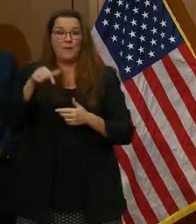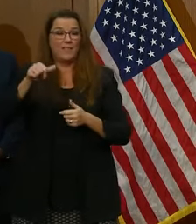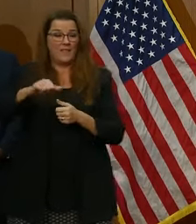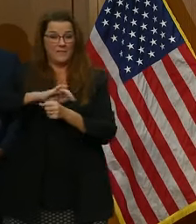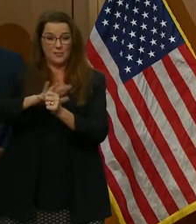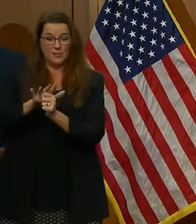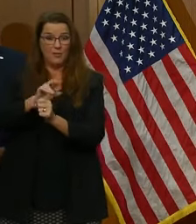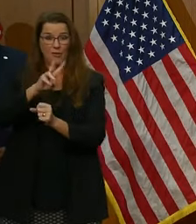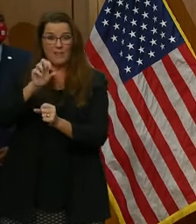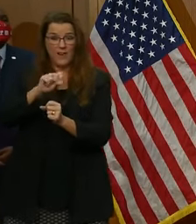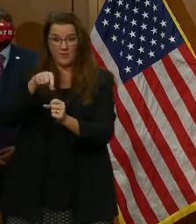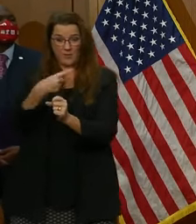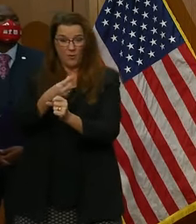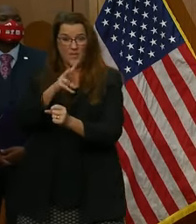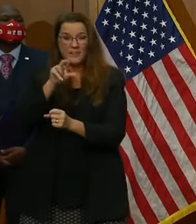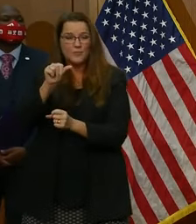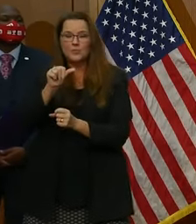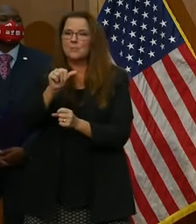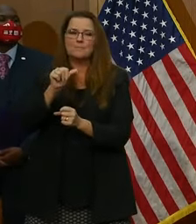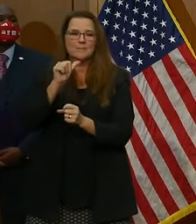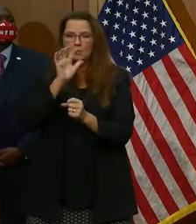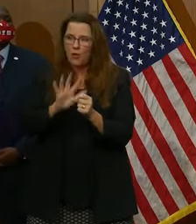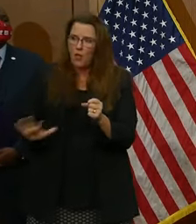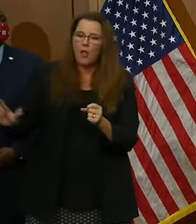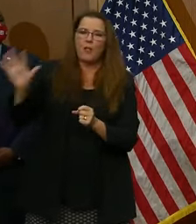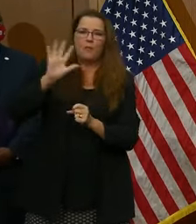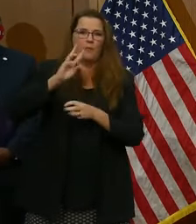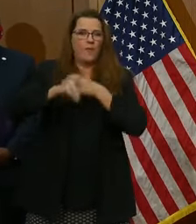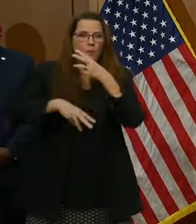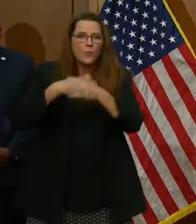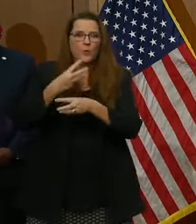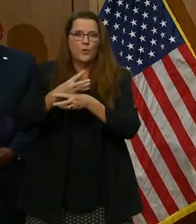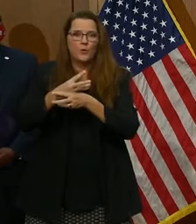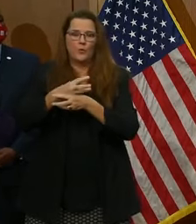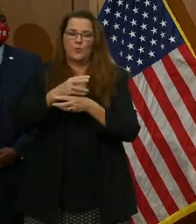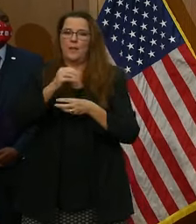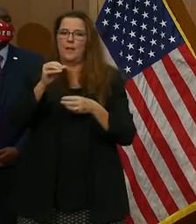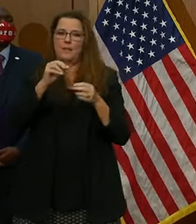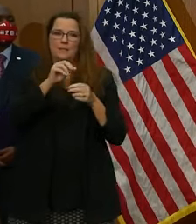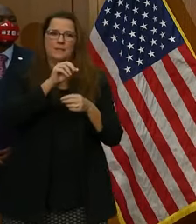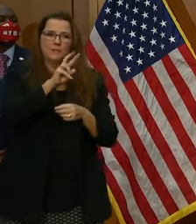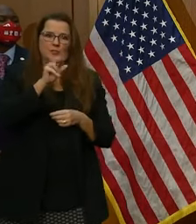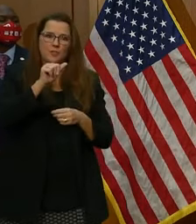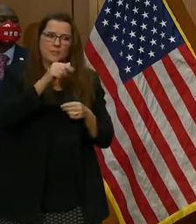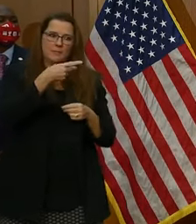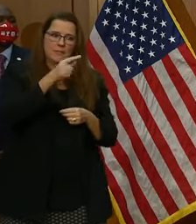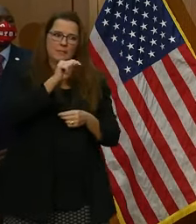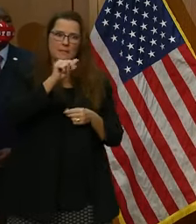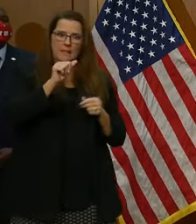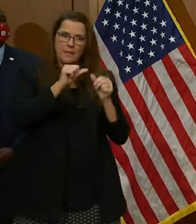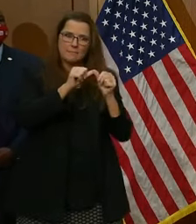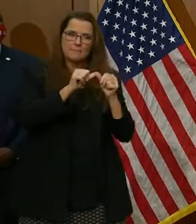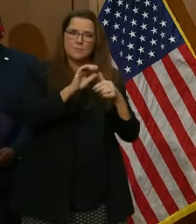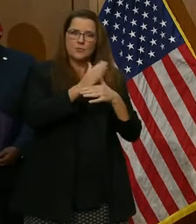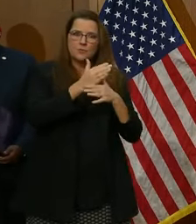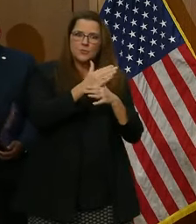This is worldwide, and Virginia PTA continues to provide support, share guidance, consult with national PTA